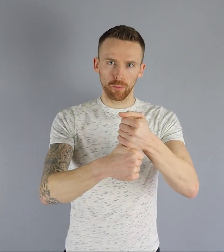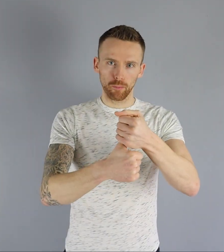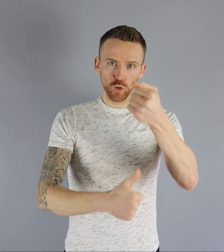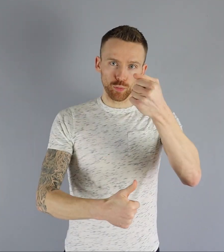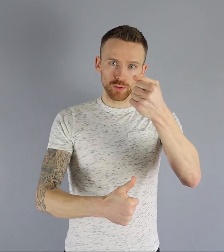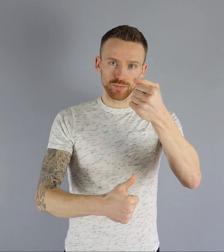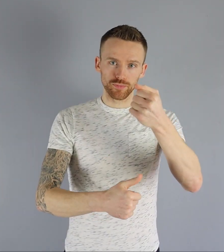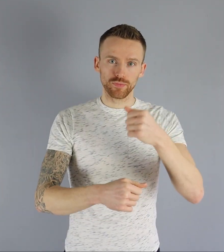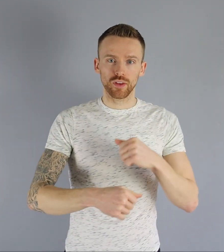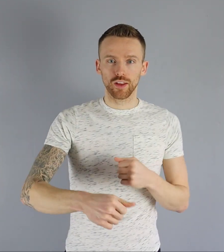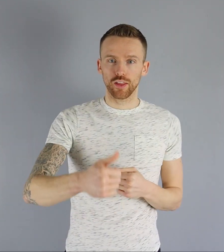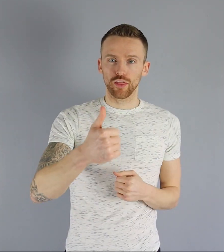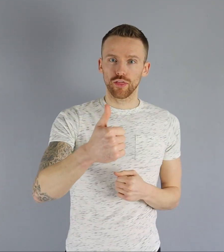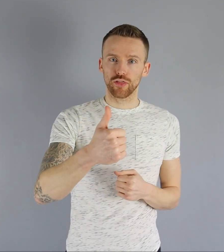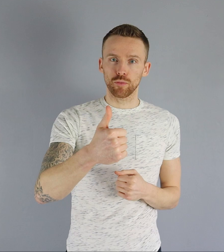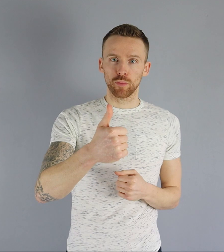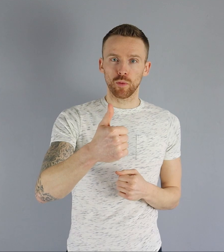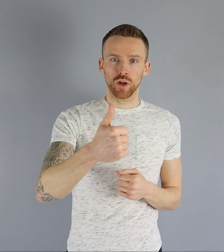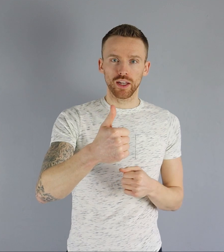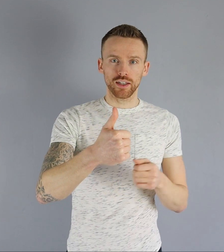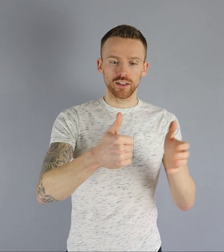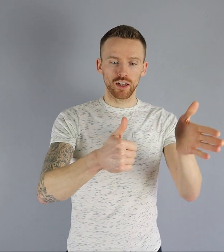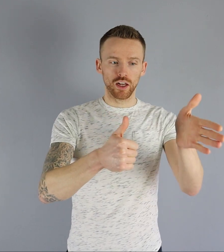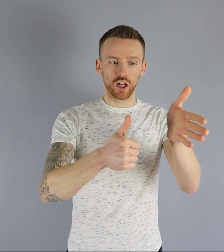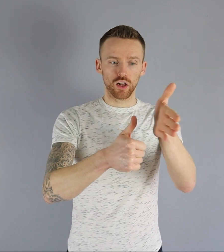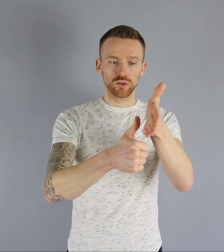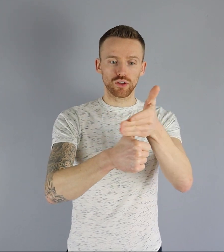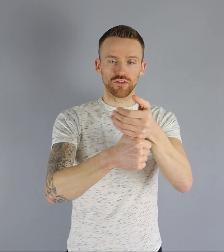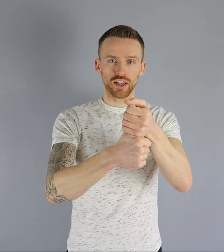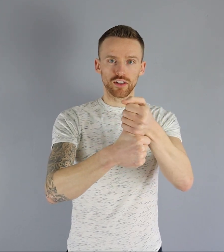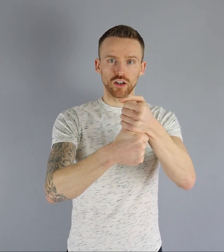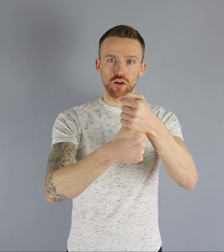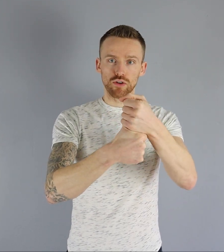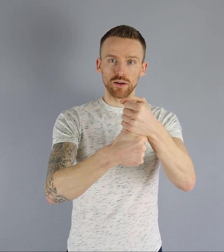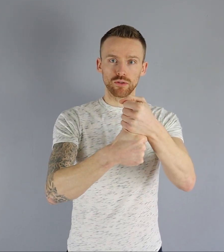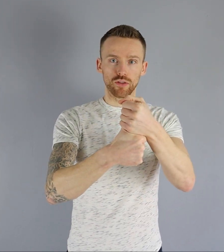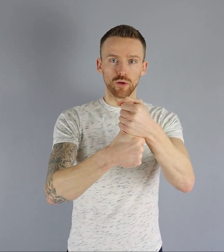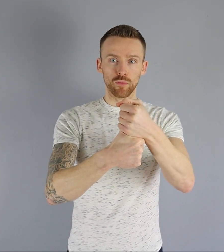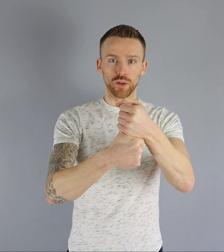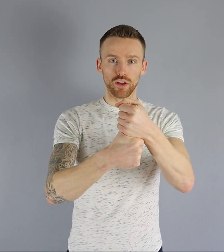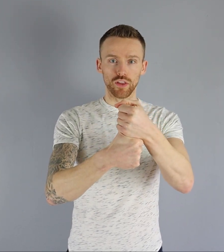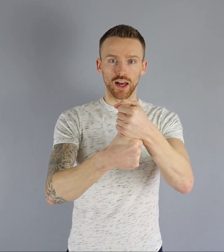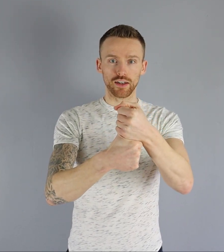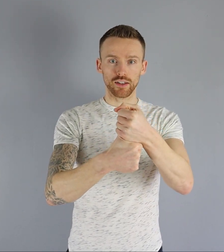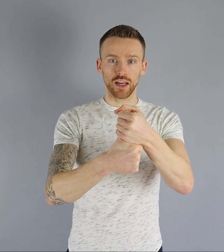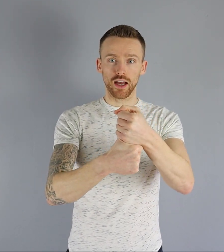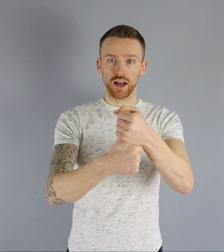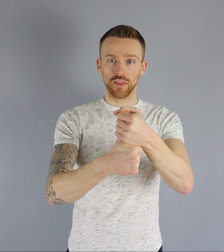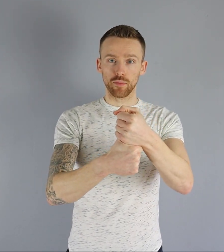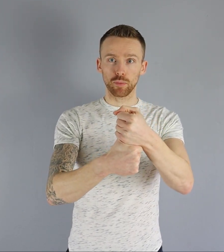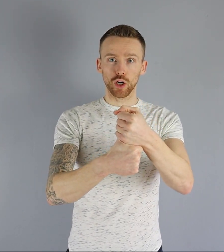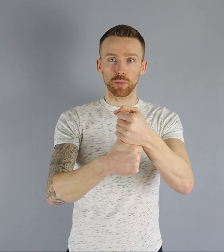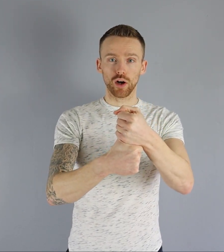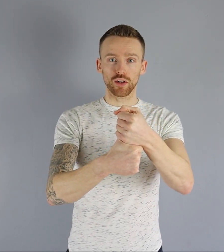Poop. Thumb up on one hand, close your fingers around the thumb with the other hand and then pull apart.